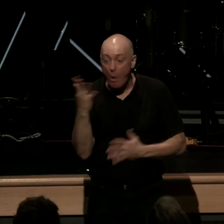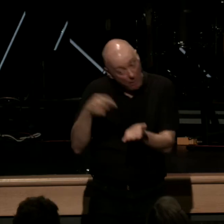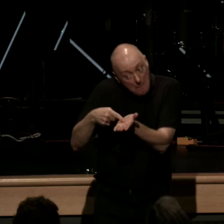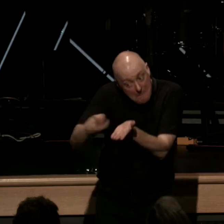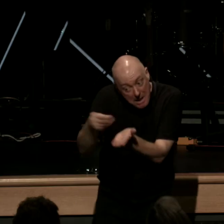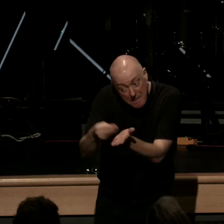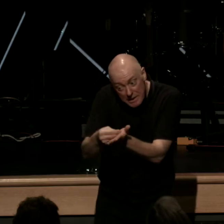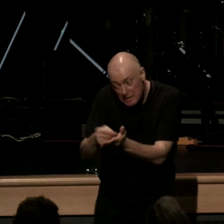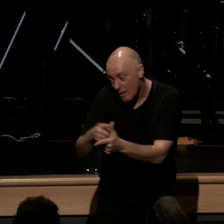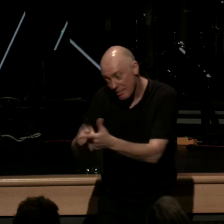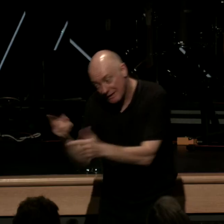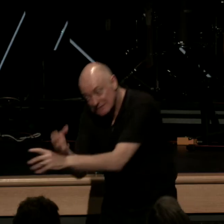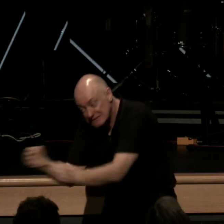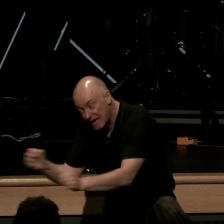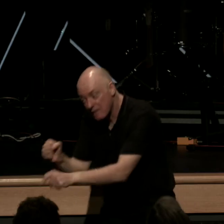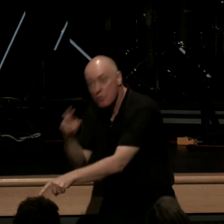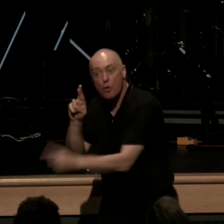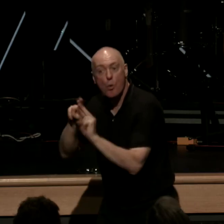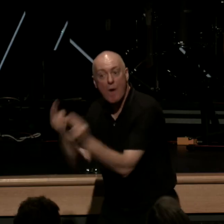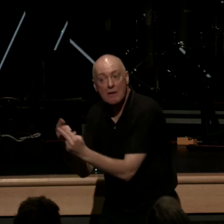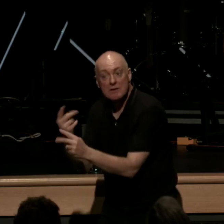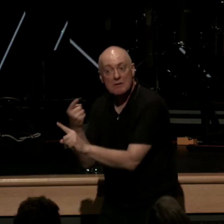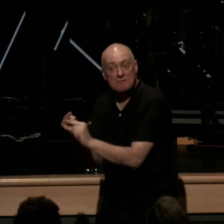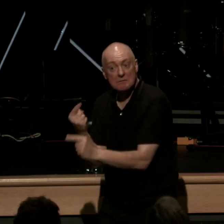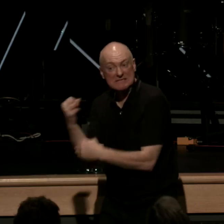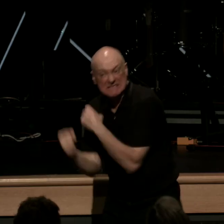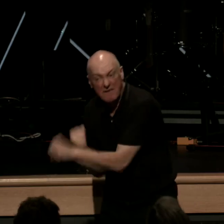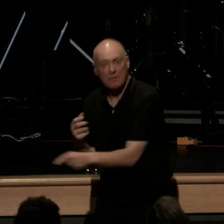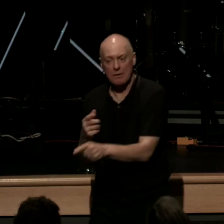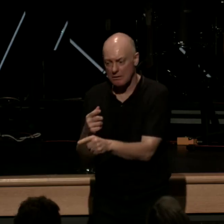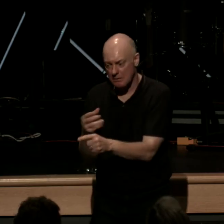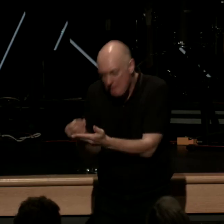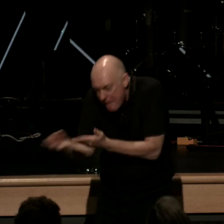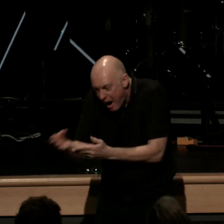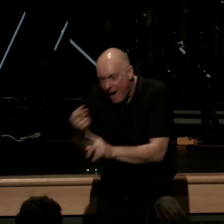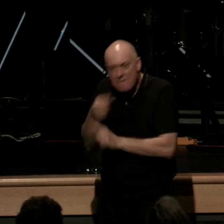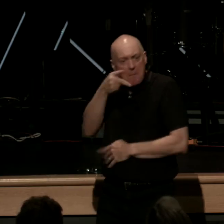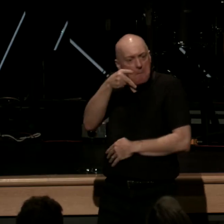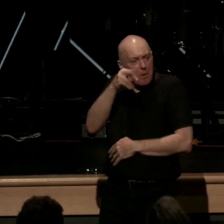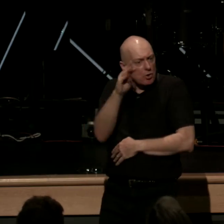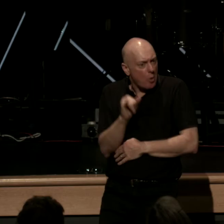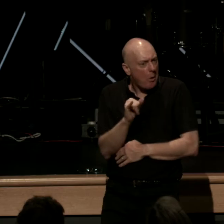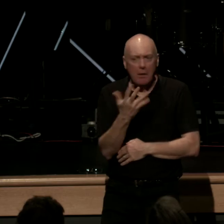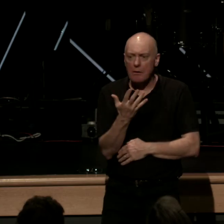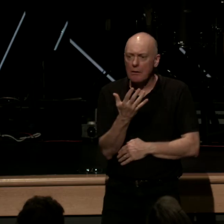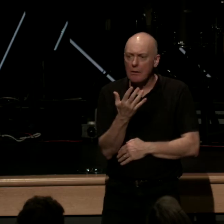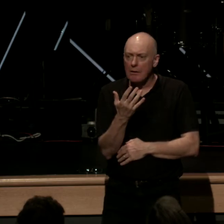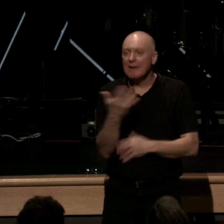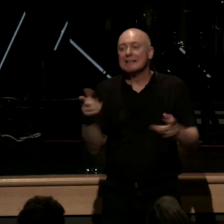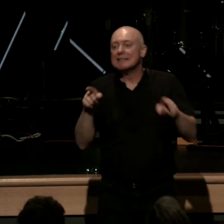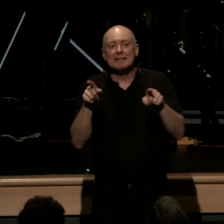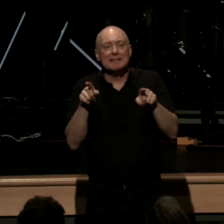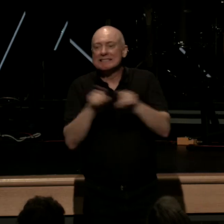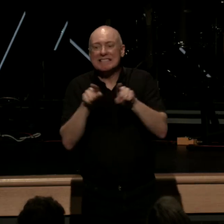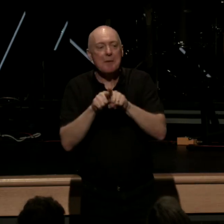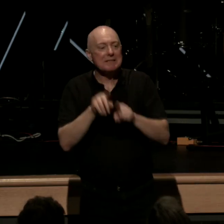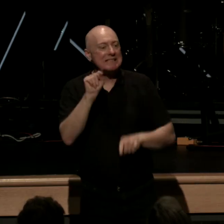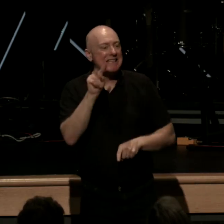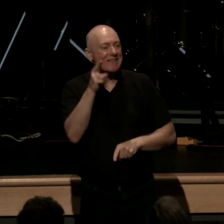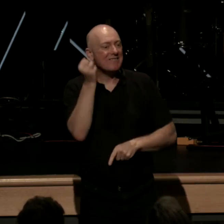the teaching came by praying on people who thought they could buy their loved ones out of purgatory and hence you had the televangelists so to speak in their day going around town